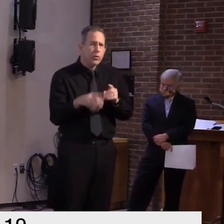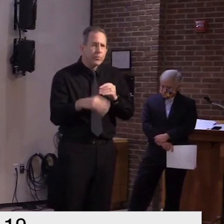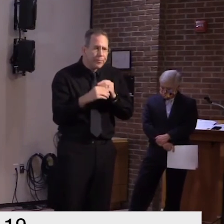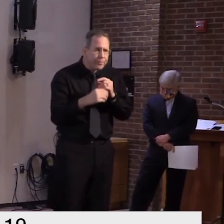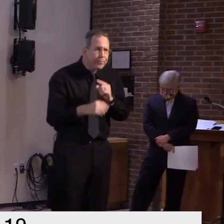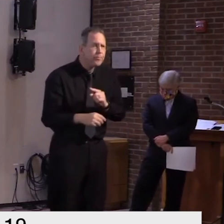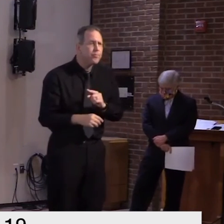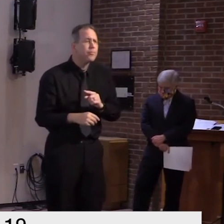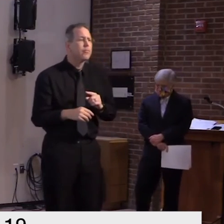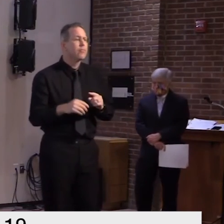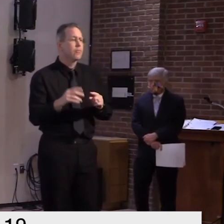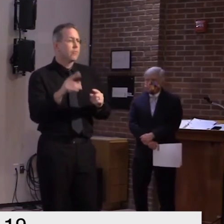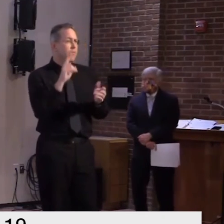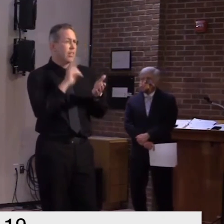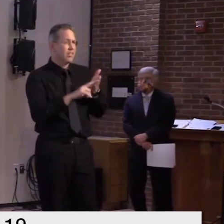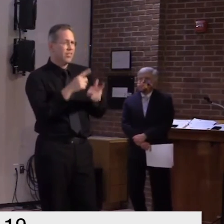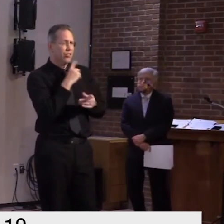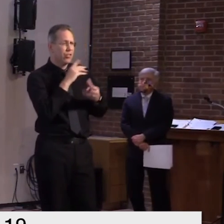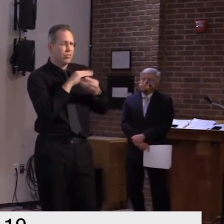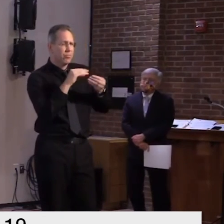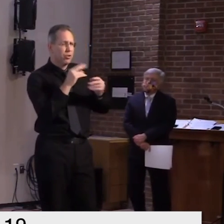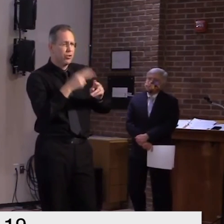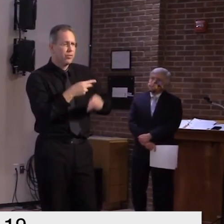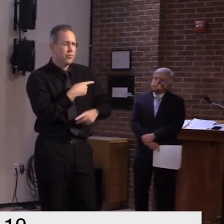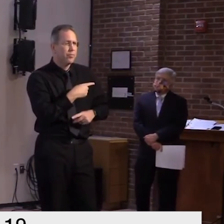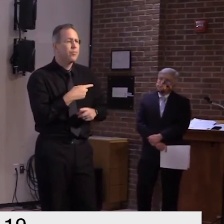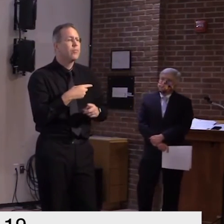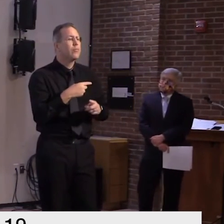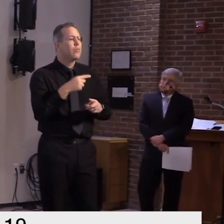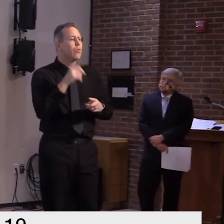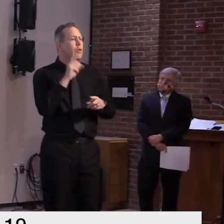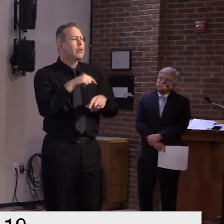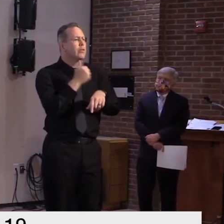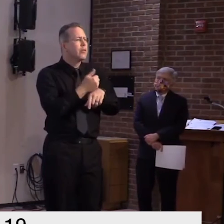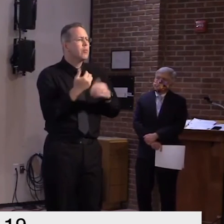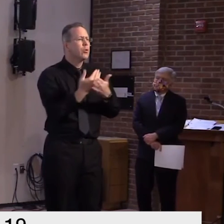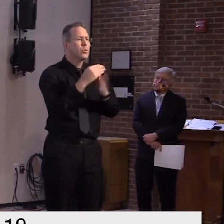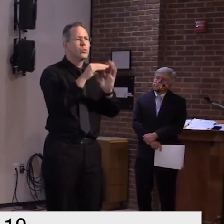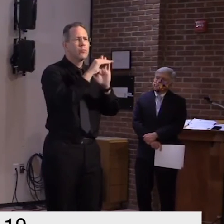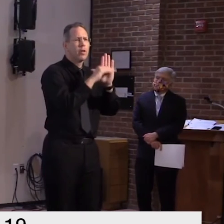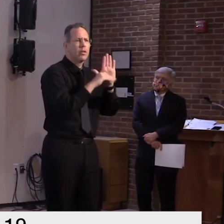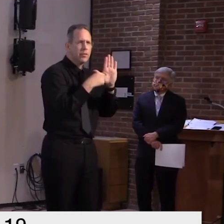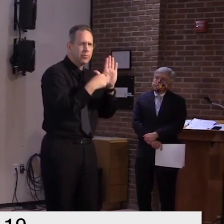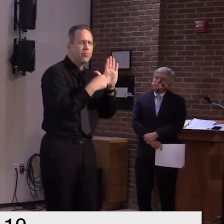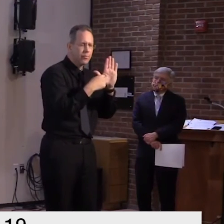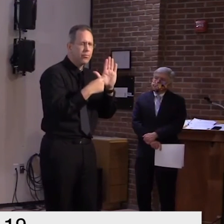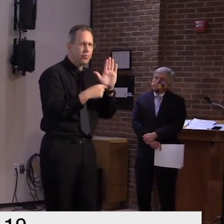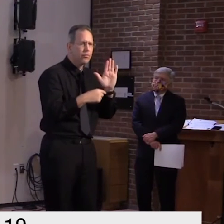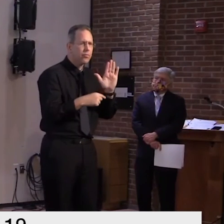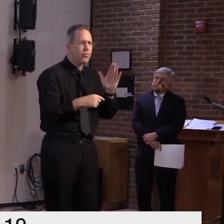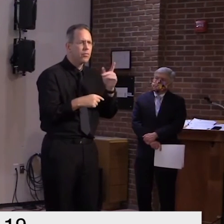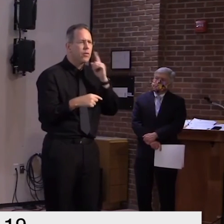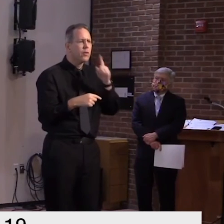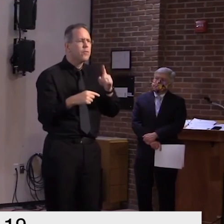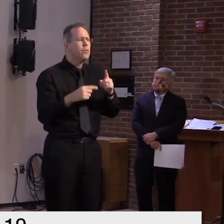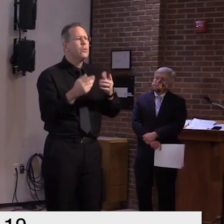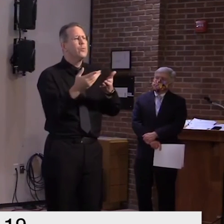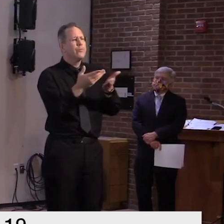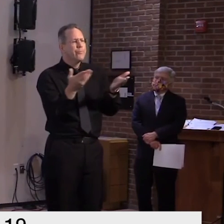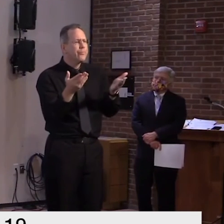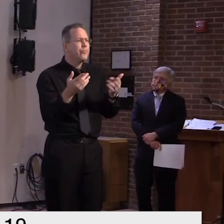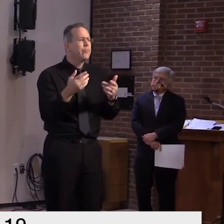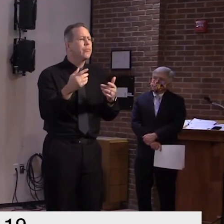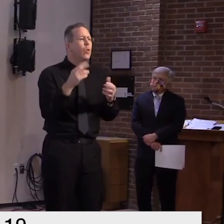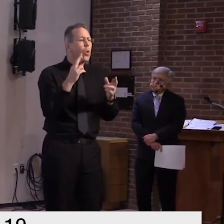implied earlier on other policies regarding long-term care which will help them open up their facilities a little